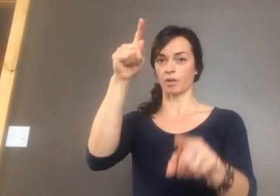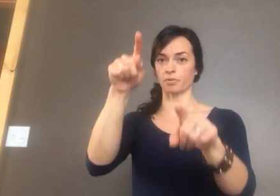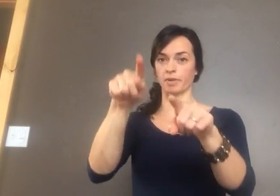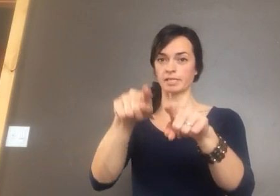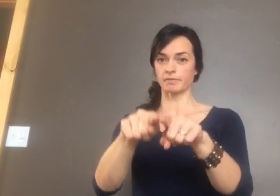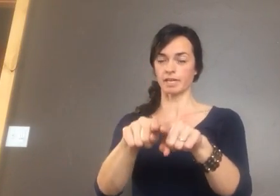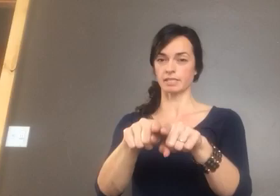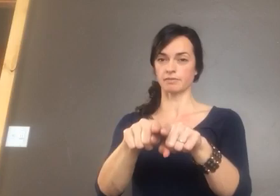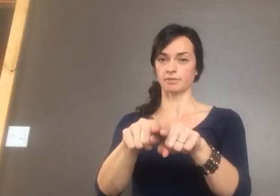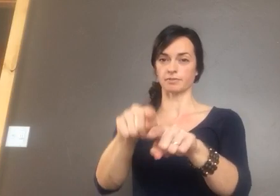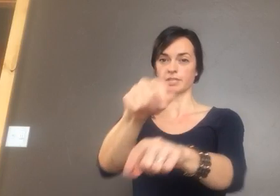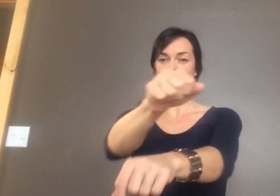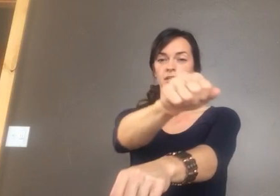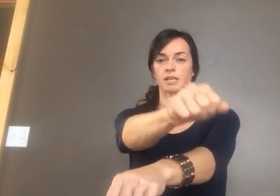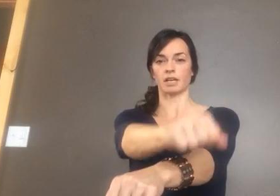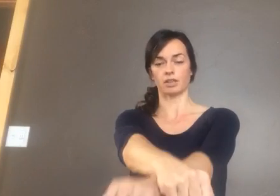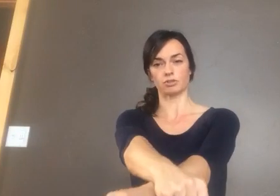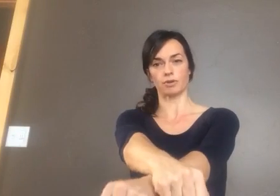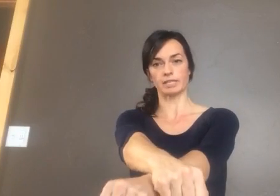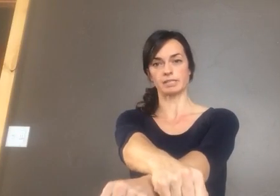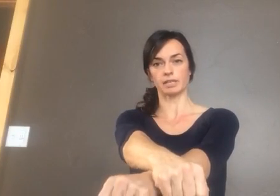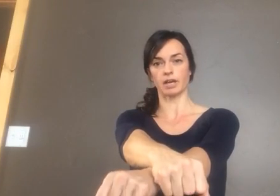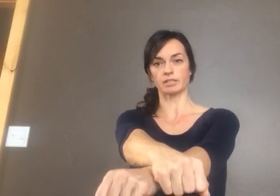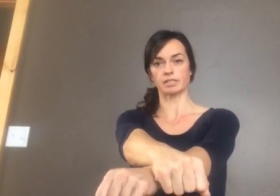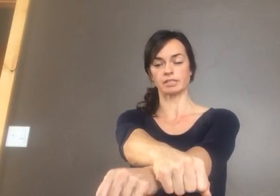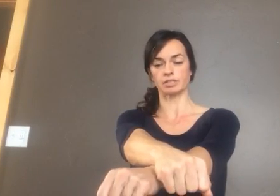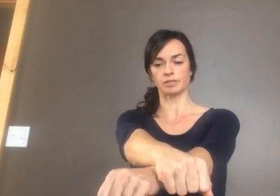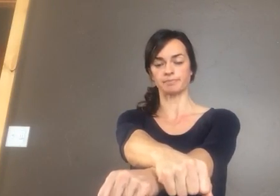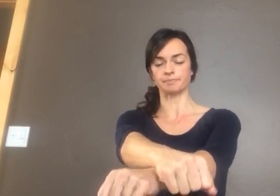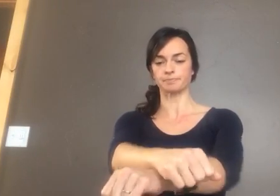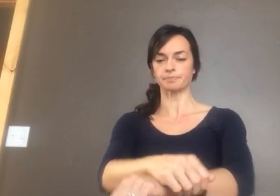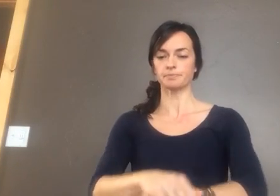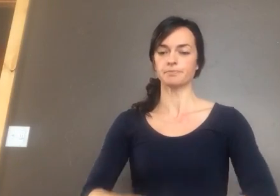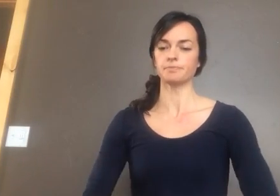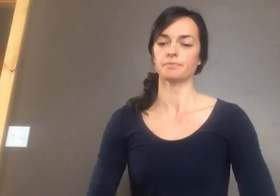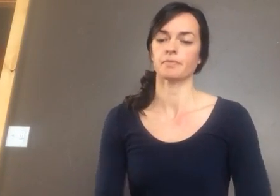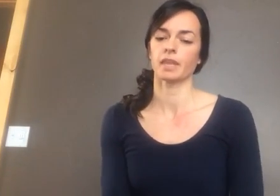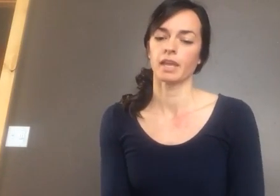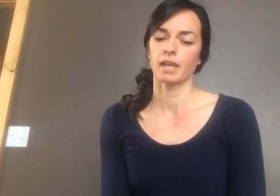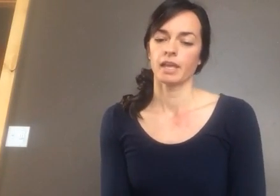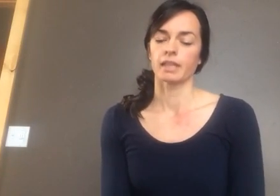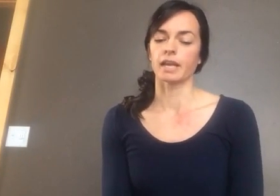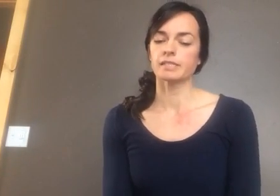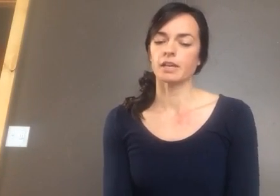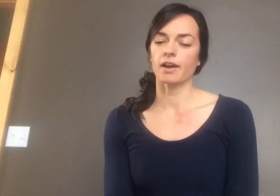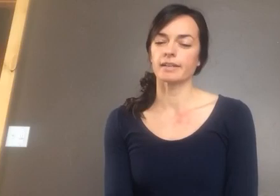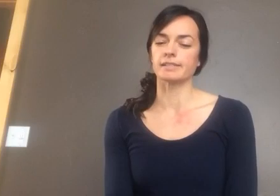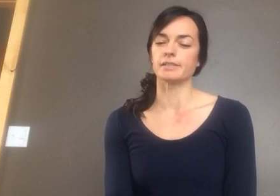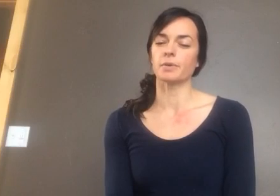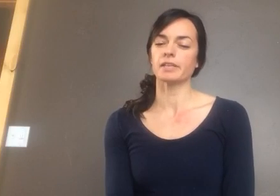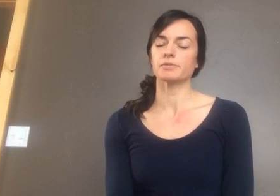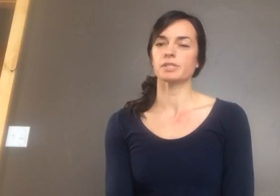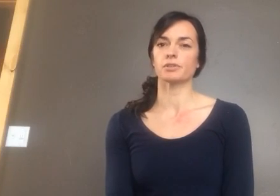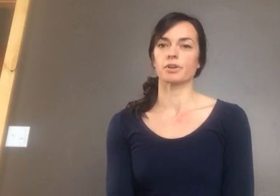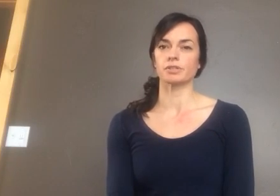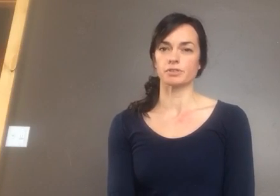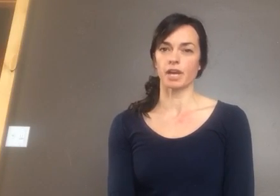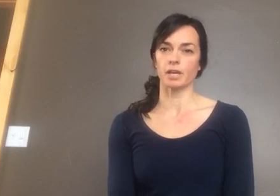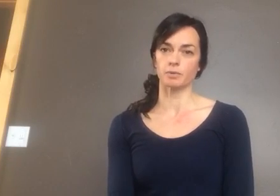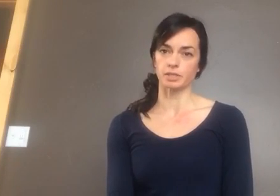Compromise of 1850 and the Dred Scott decision. The next card is U.S. Restores Trade with